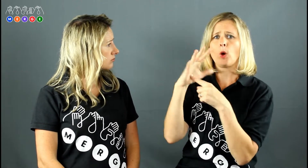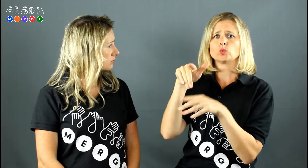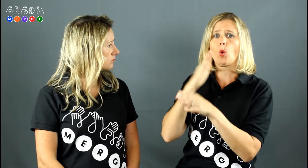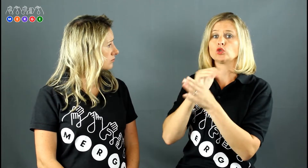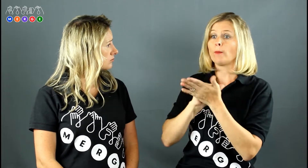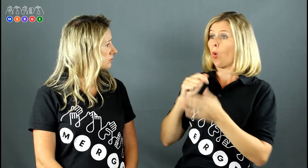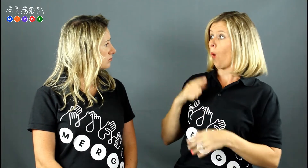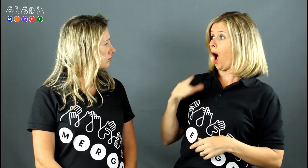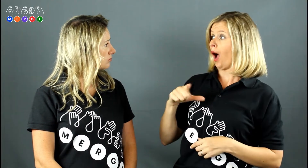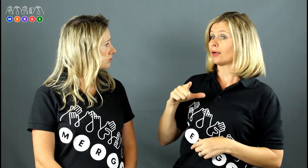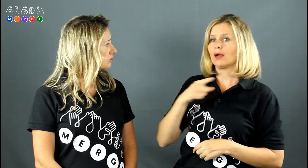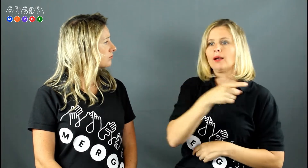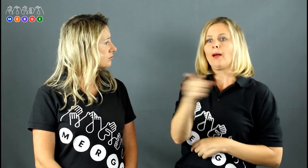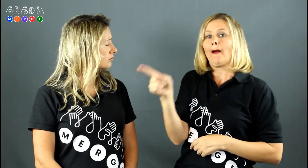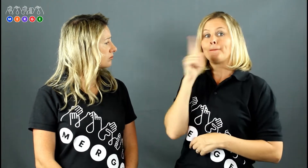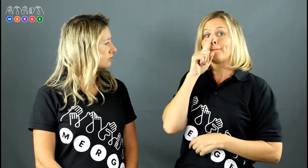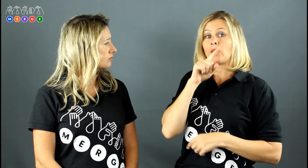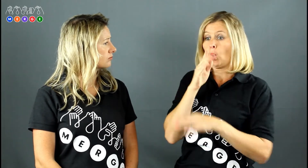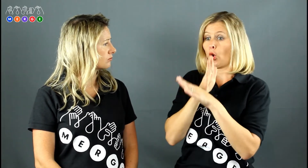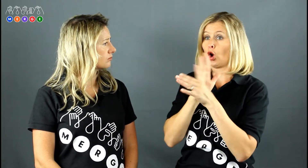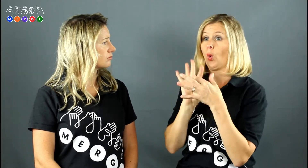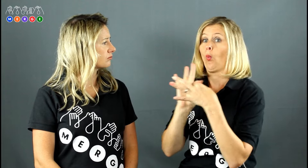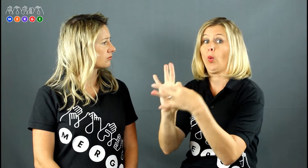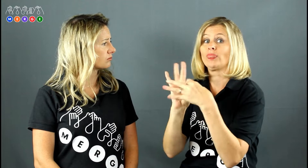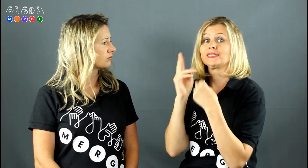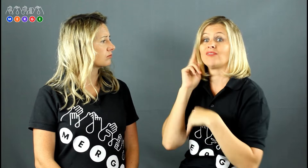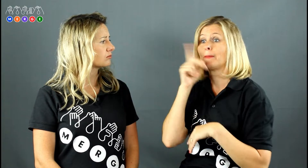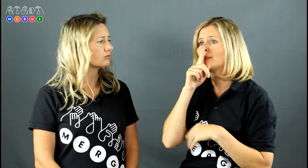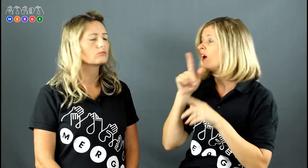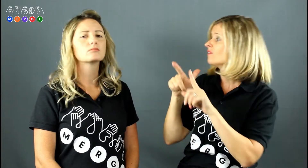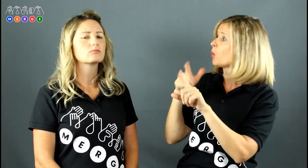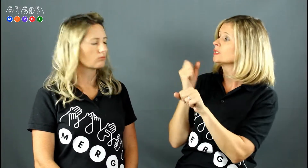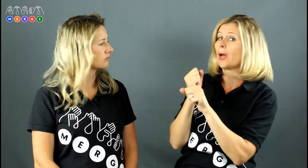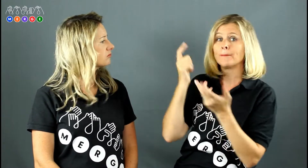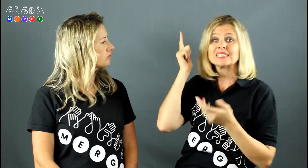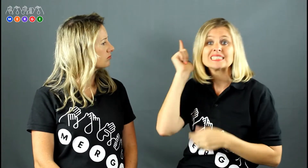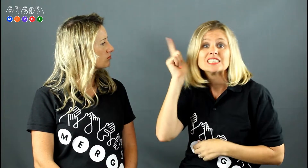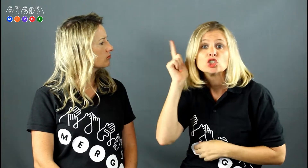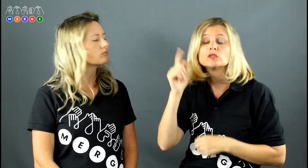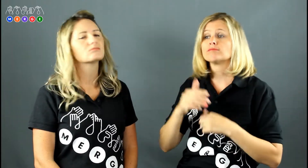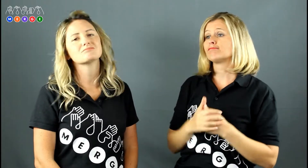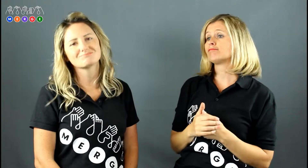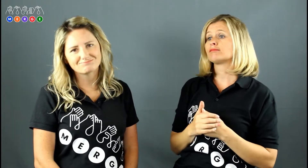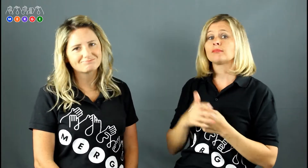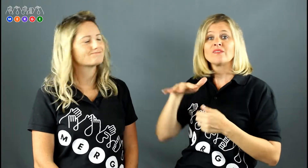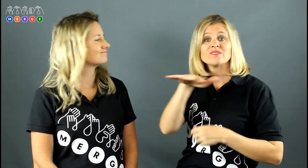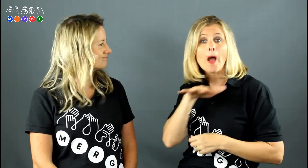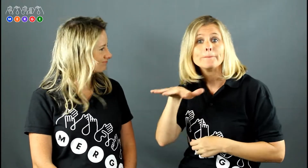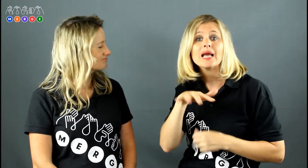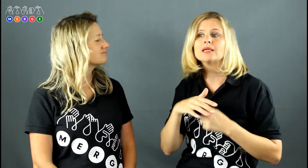Well, really, it's a great workshop. It's really important because people who work with the Deaf community, for example,